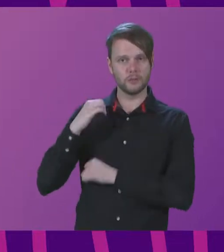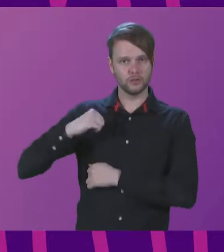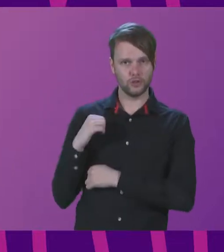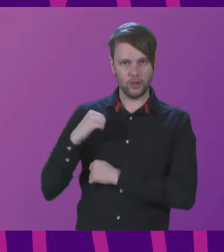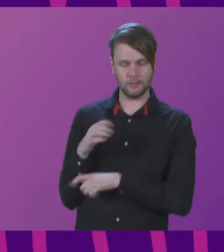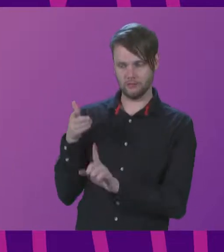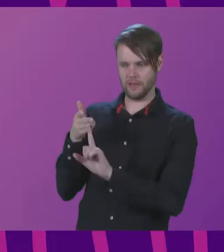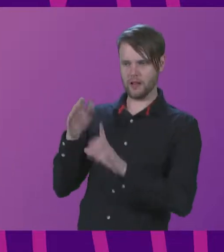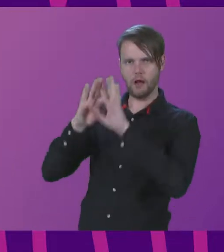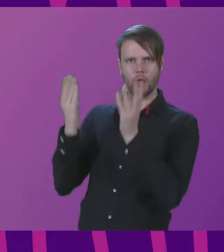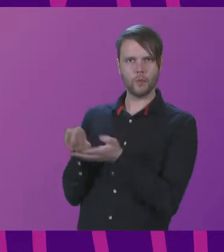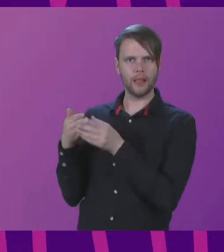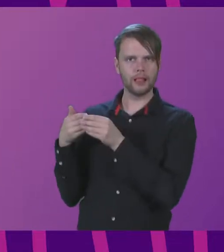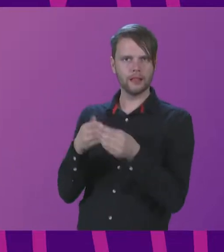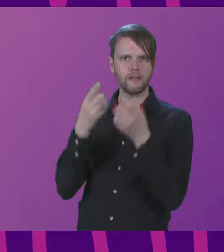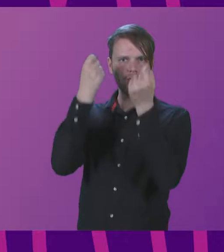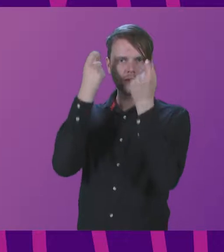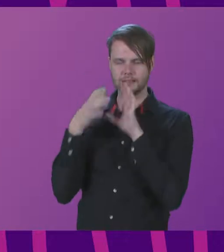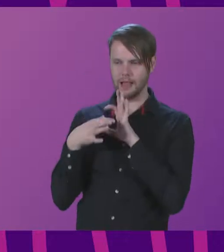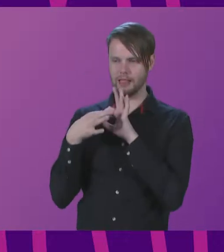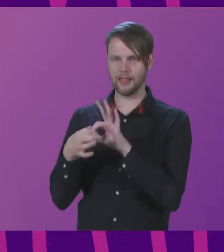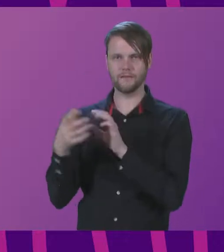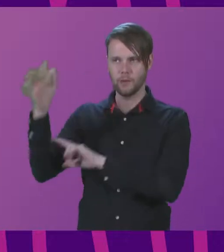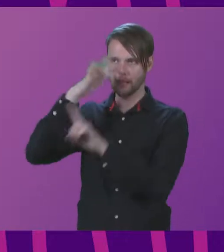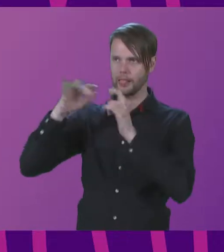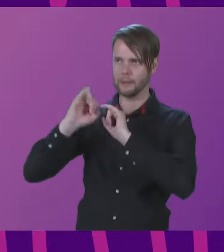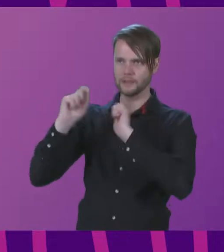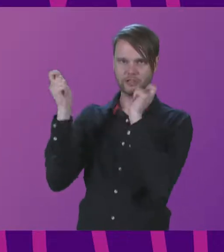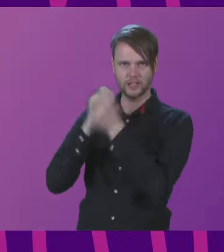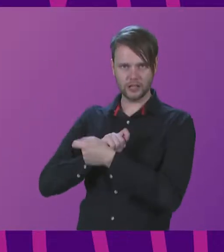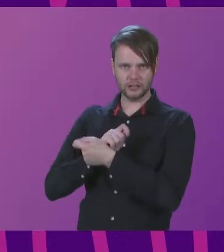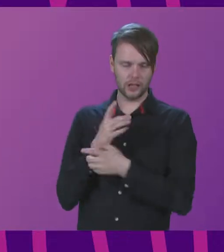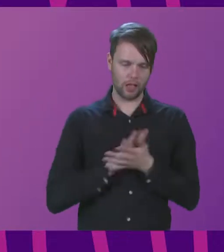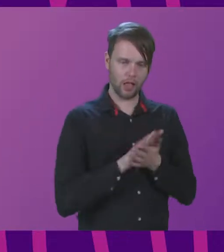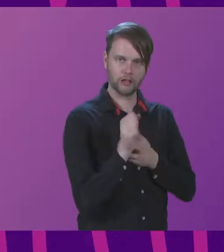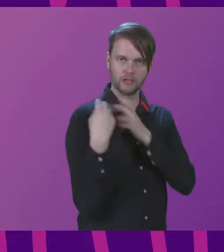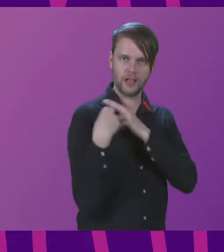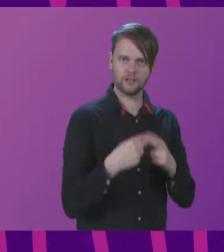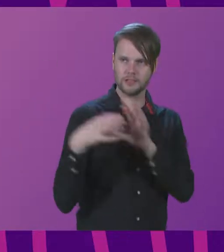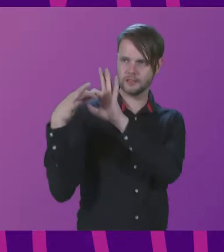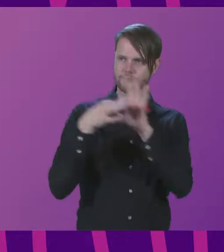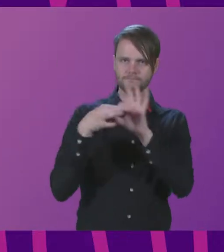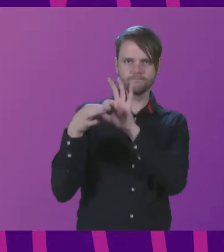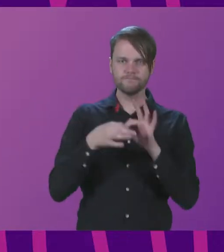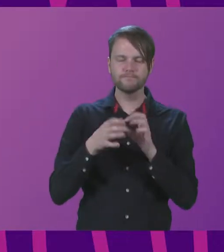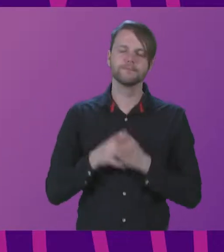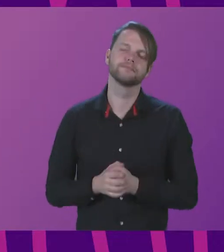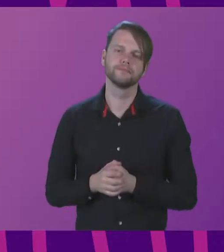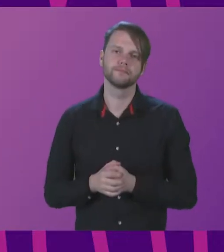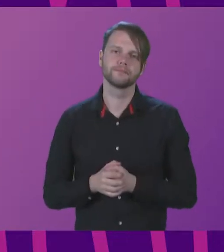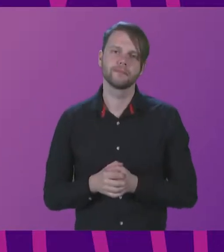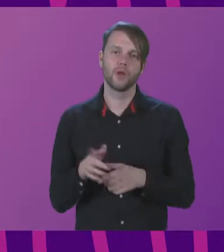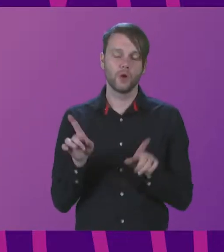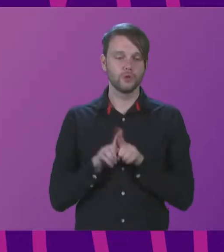global leader when it comes to understanding the links between climate change and cultural heritage, and are undertaking